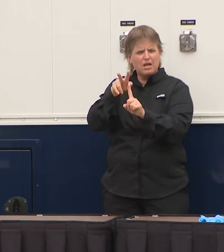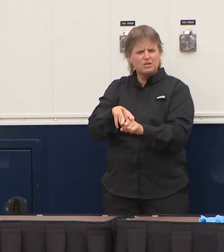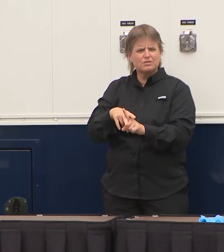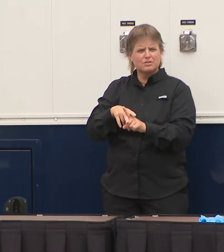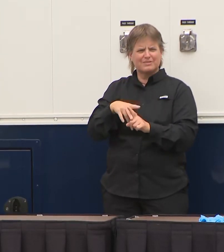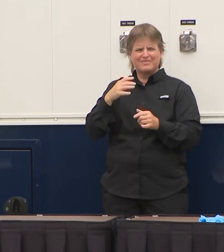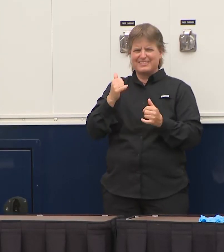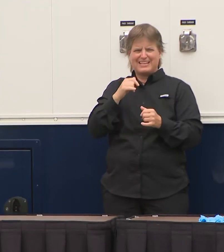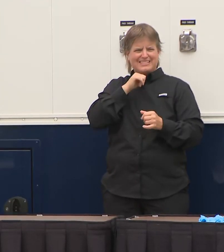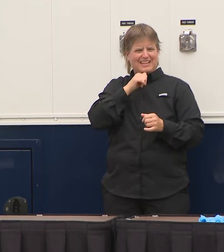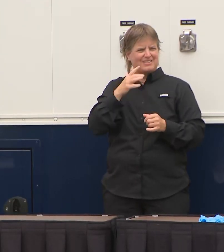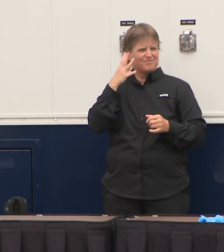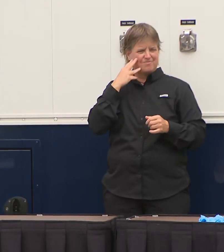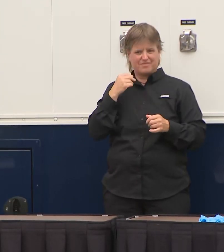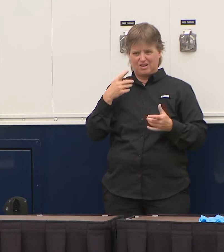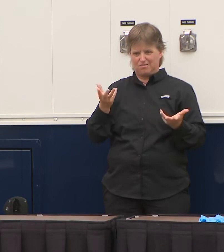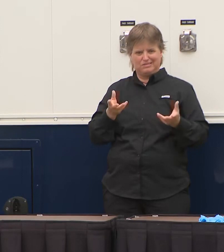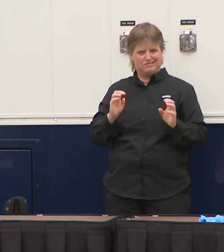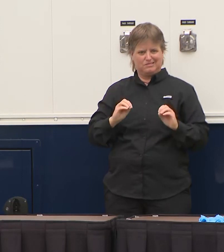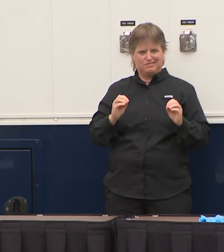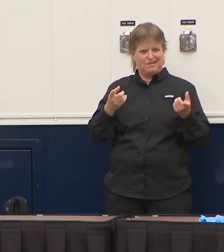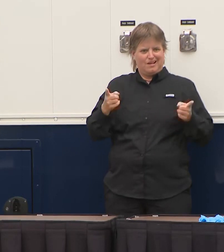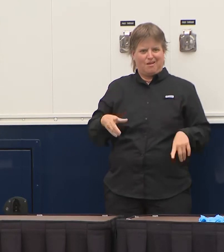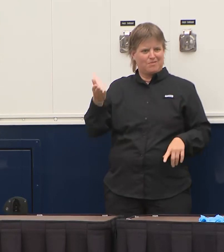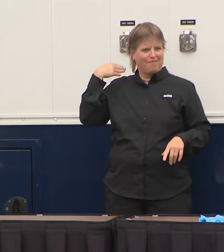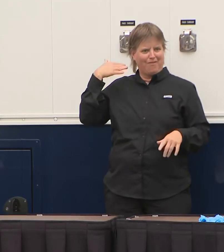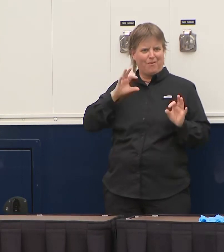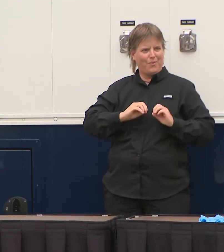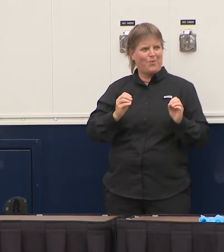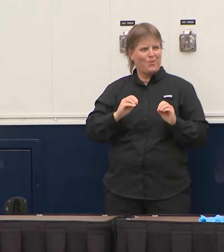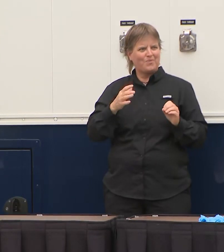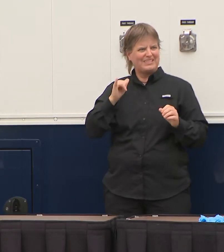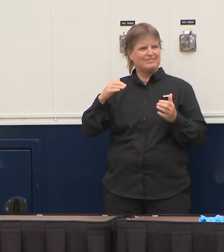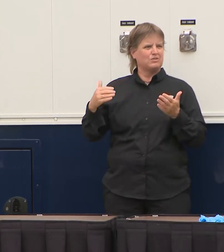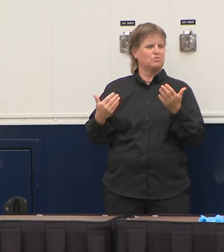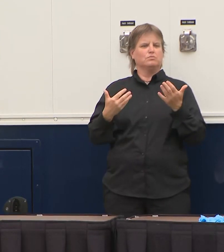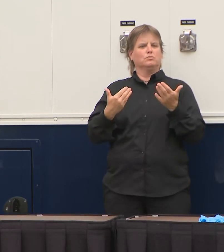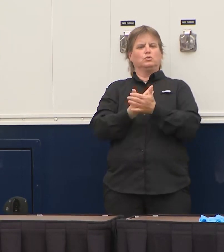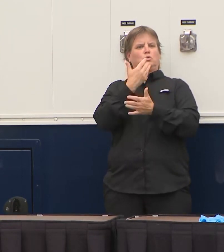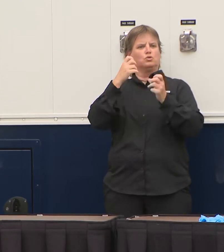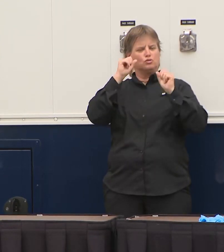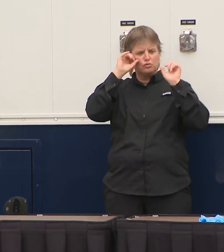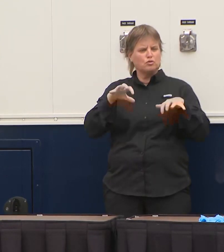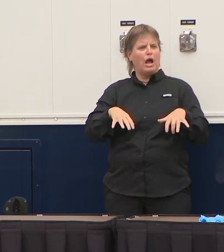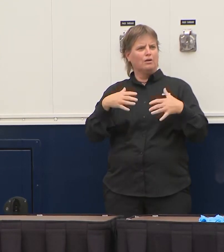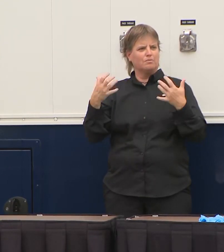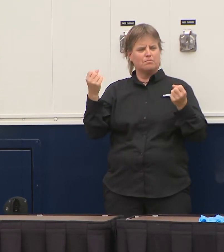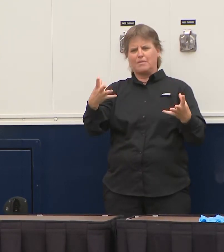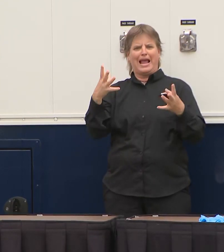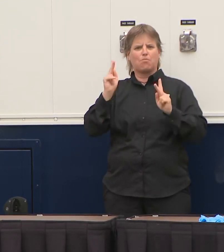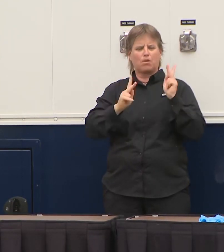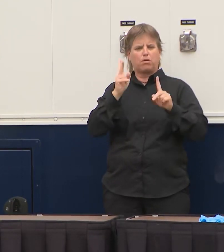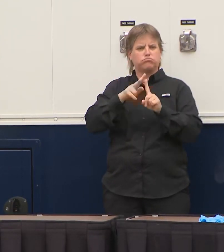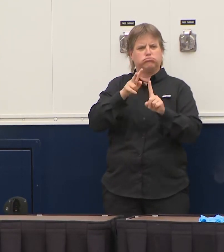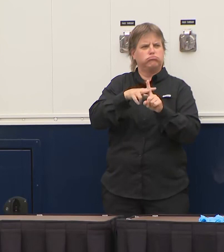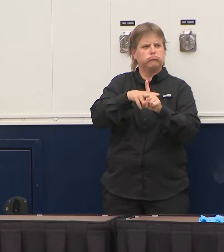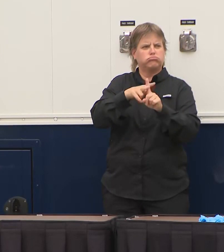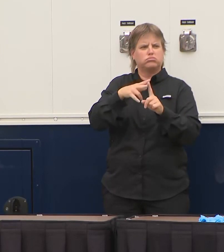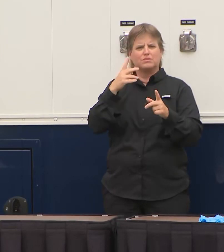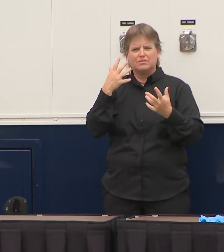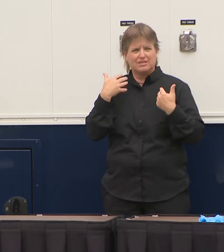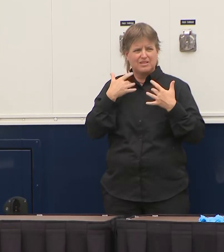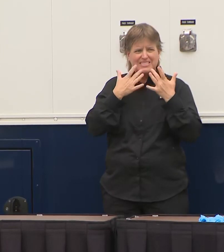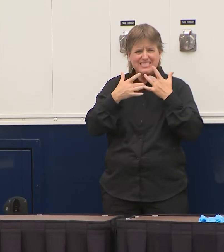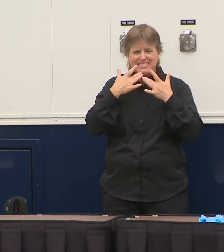the state of Florida before but I think it's important because of the shock that so many people felt things were going along great I remember